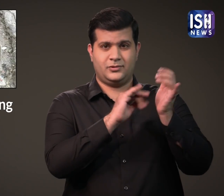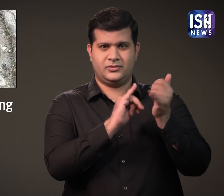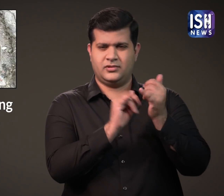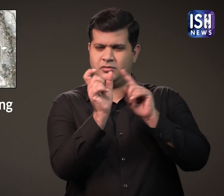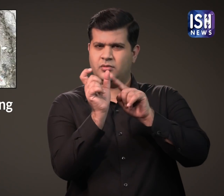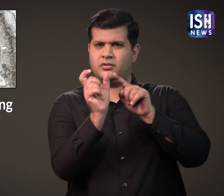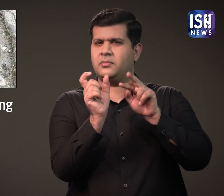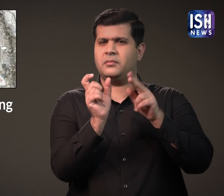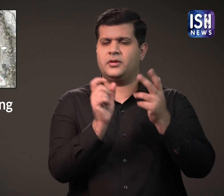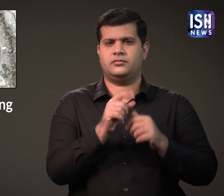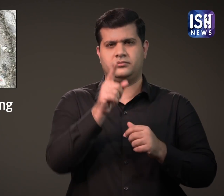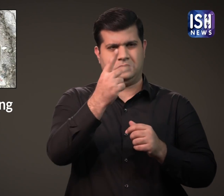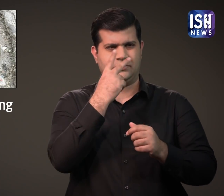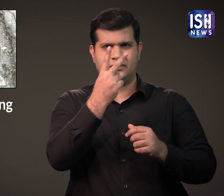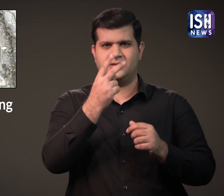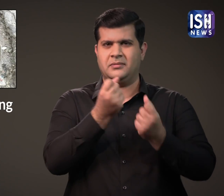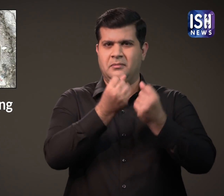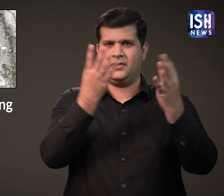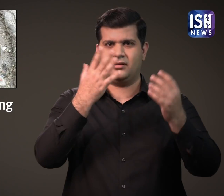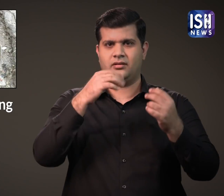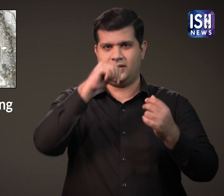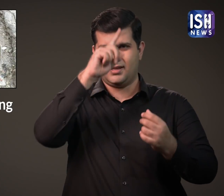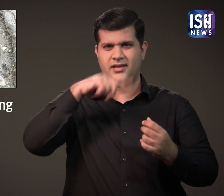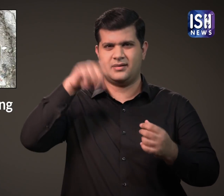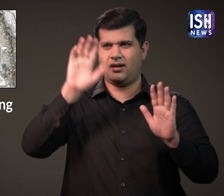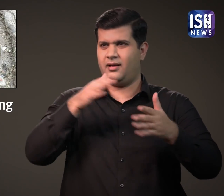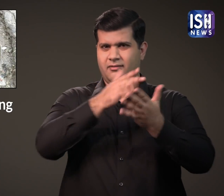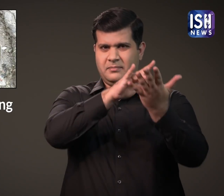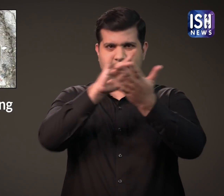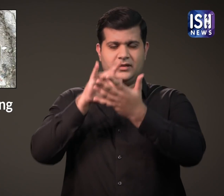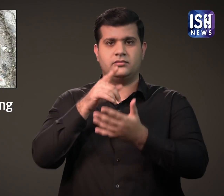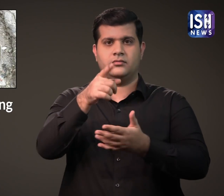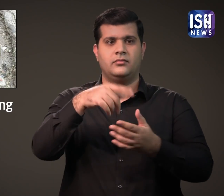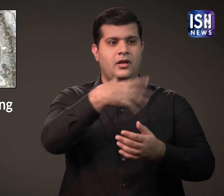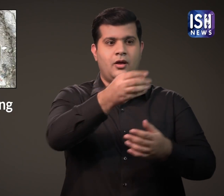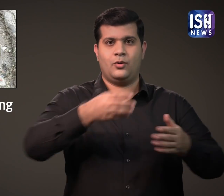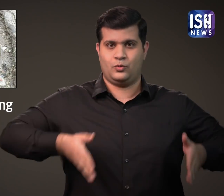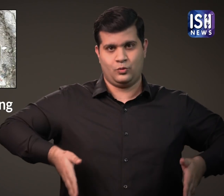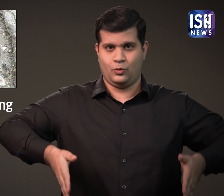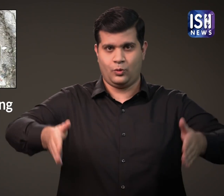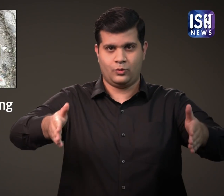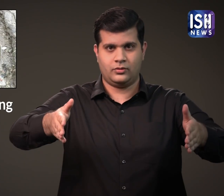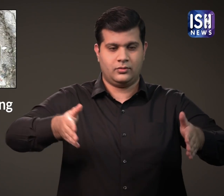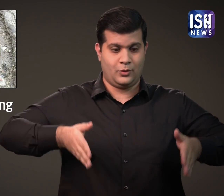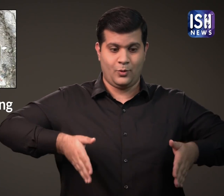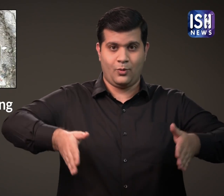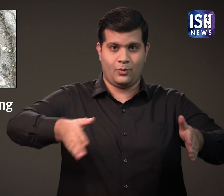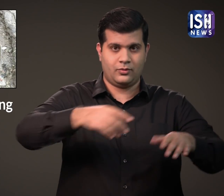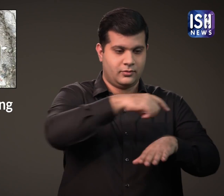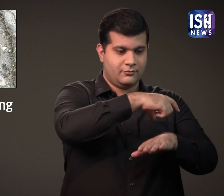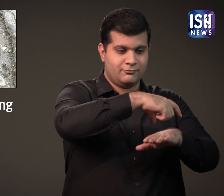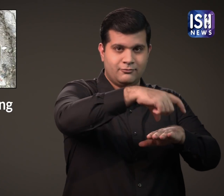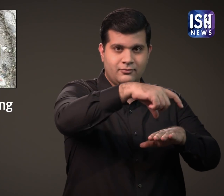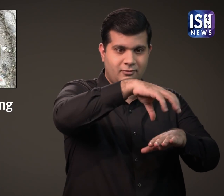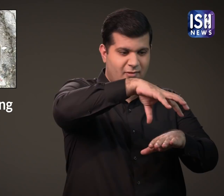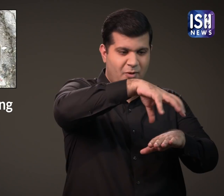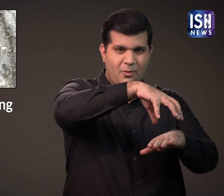Manual scavenging is the term mainly used in India, where the drains containing drainage